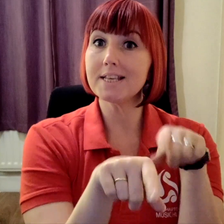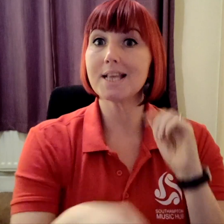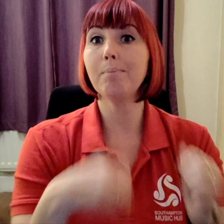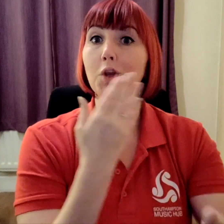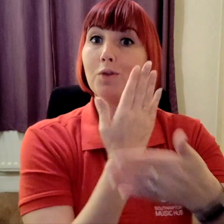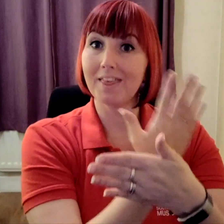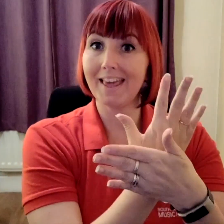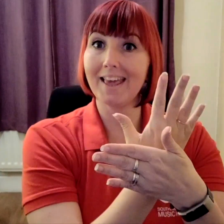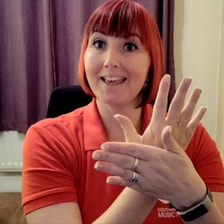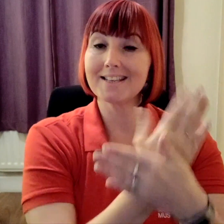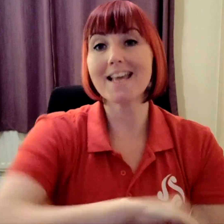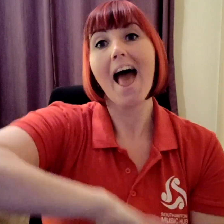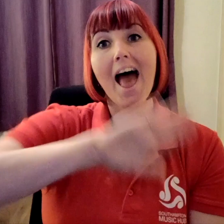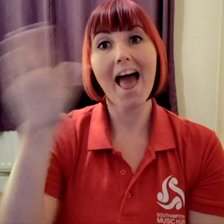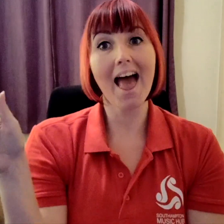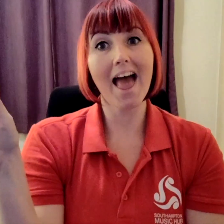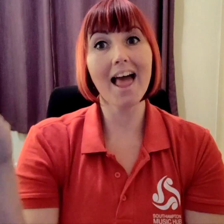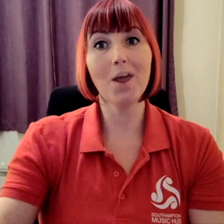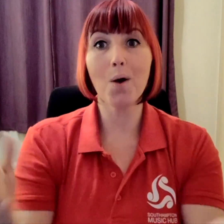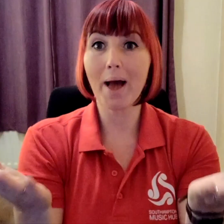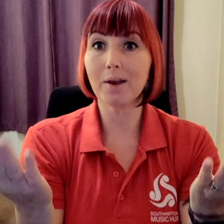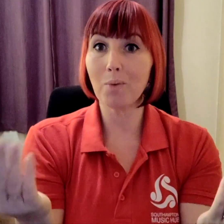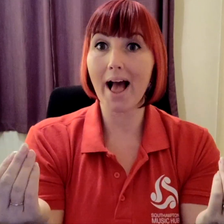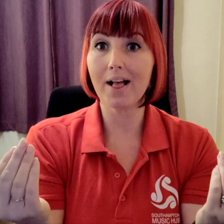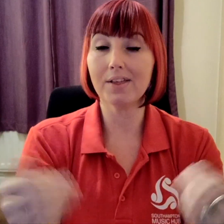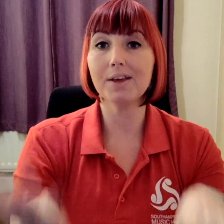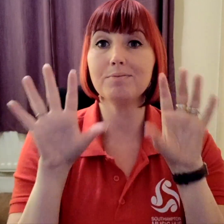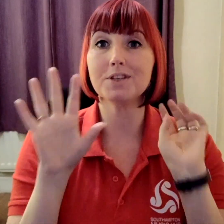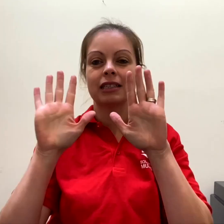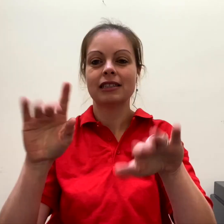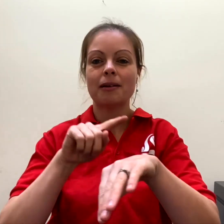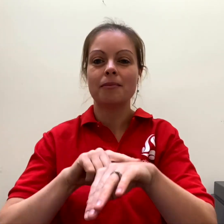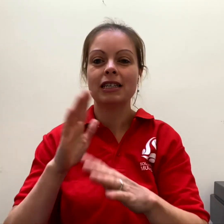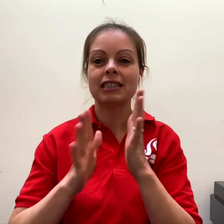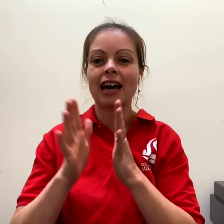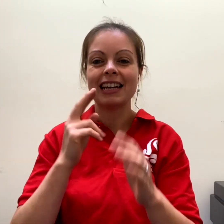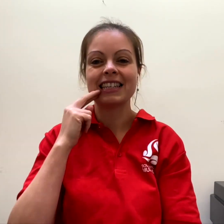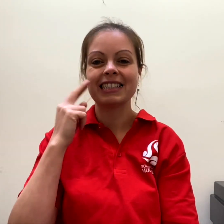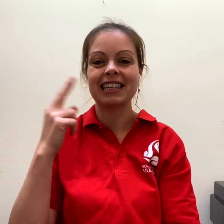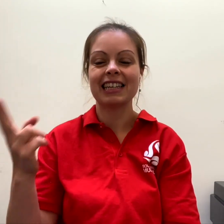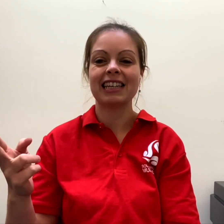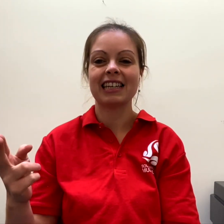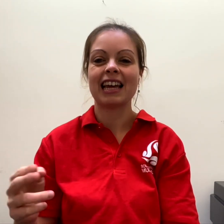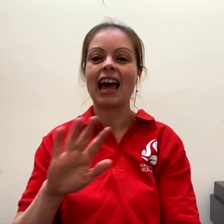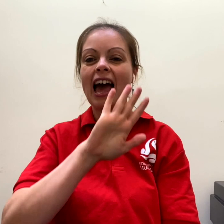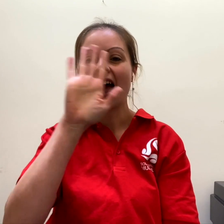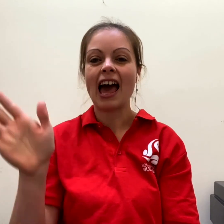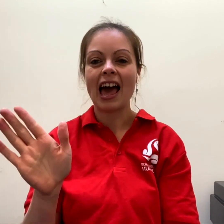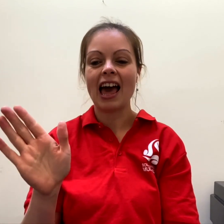let's try some new things. Hello and welcome to the 10 minute sign and sing.